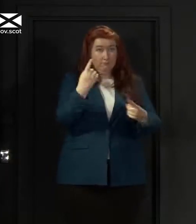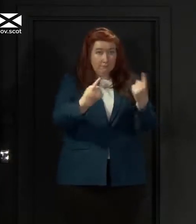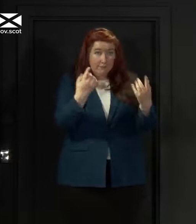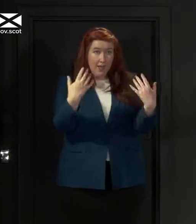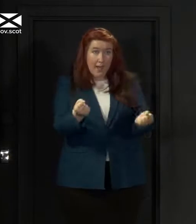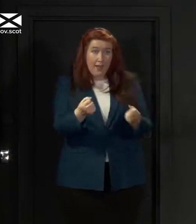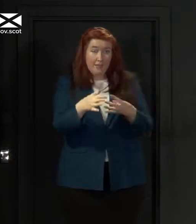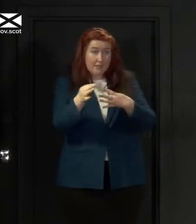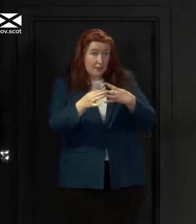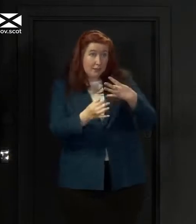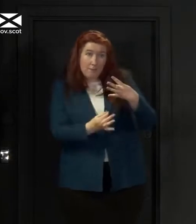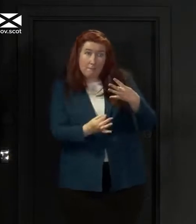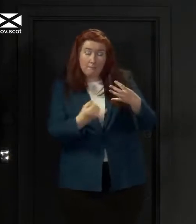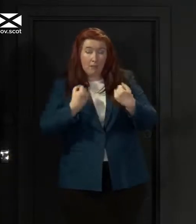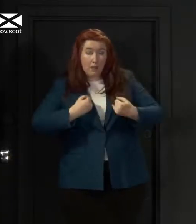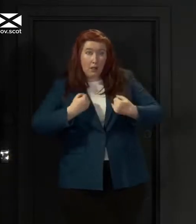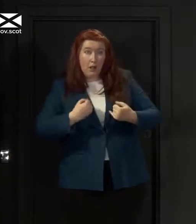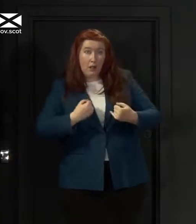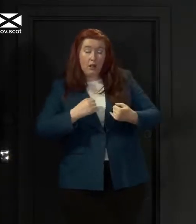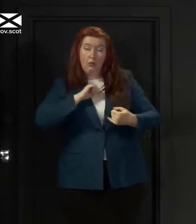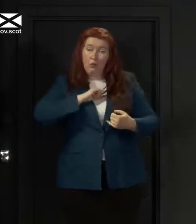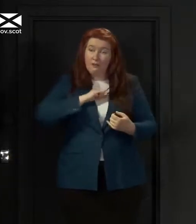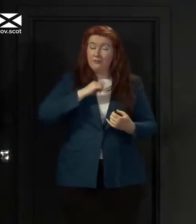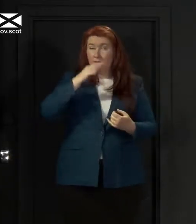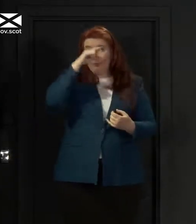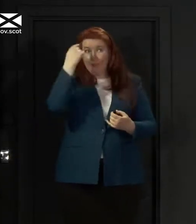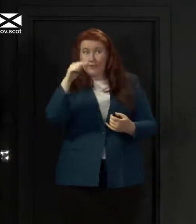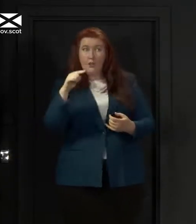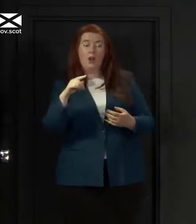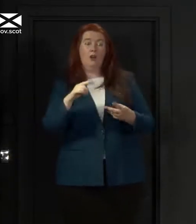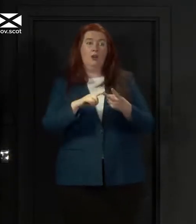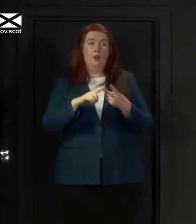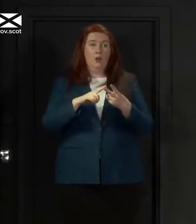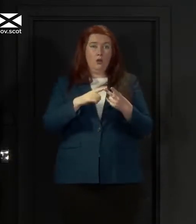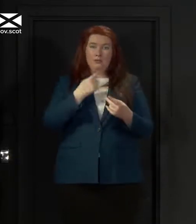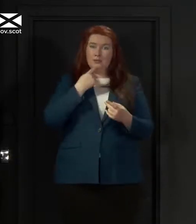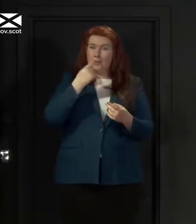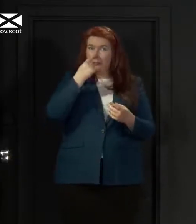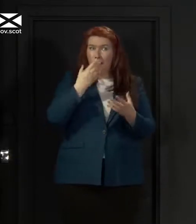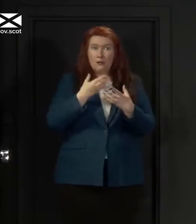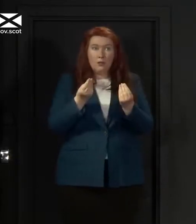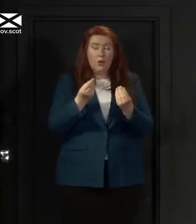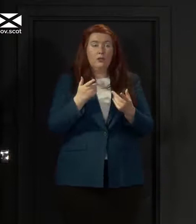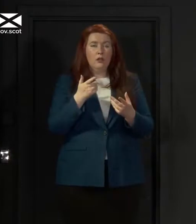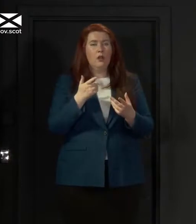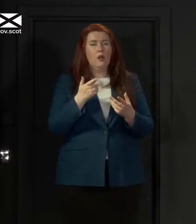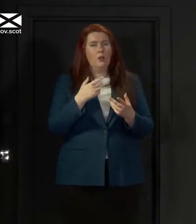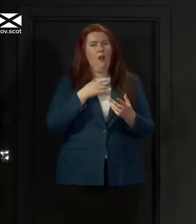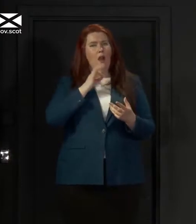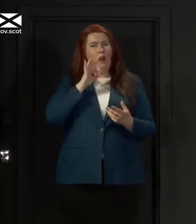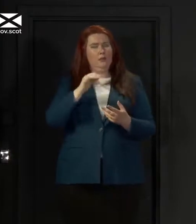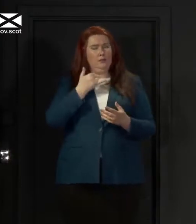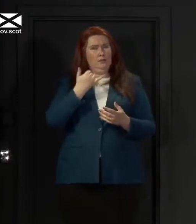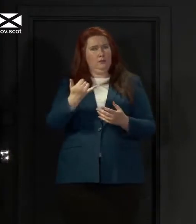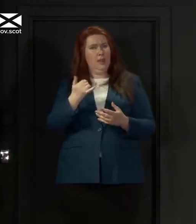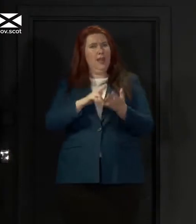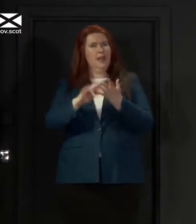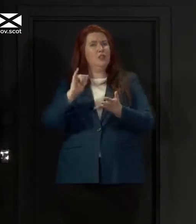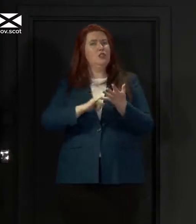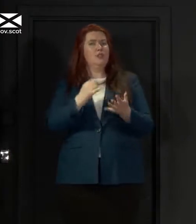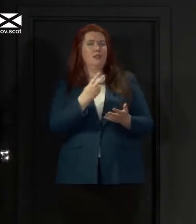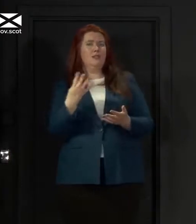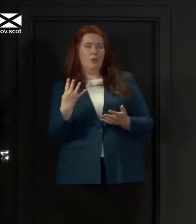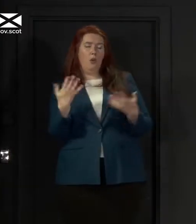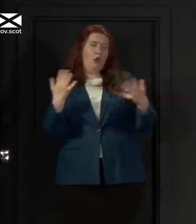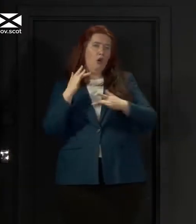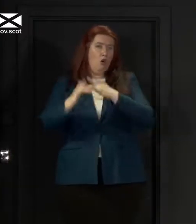contact NHS inform either on the website or NHS 24 through that phone line in order